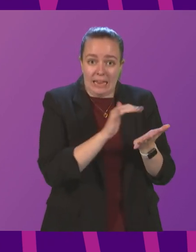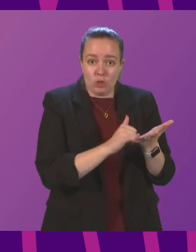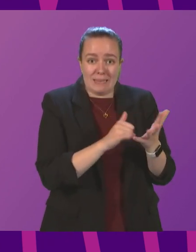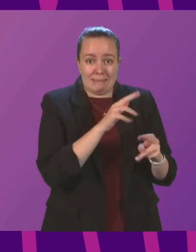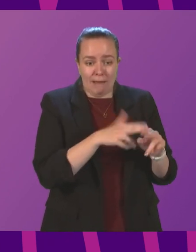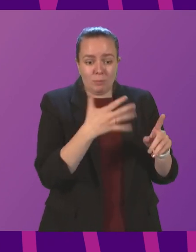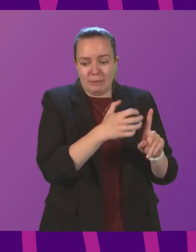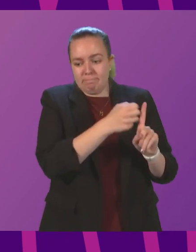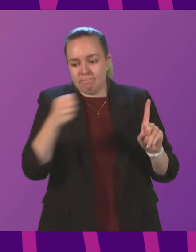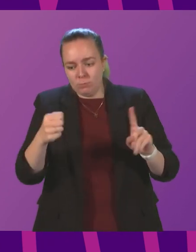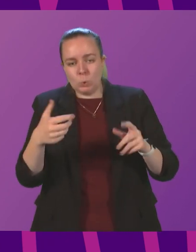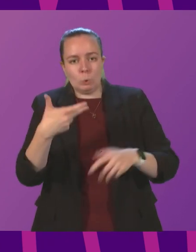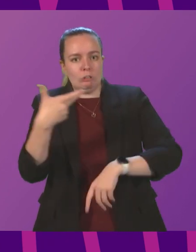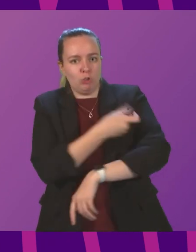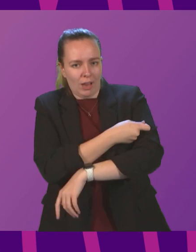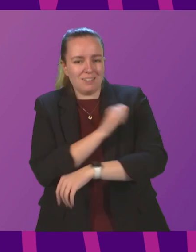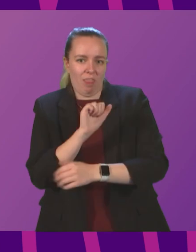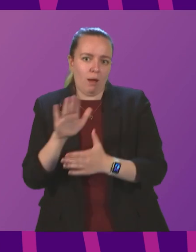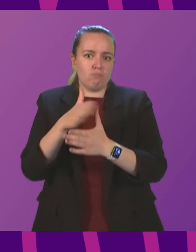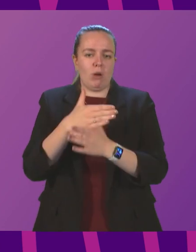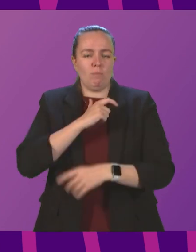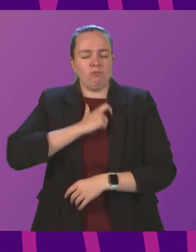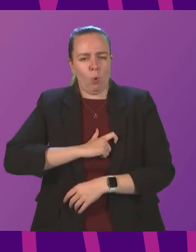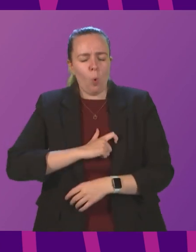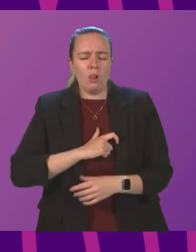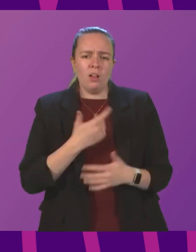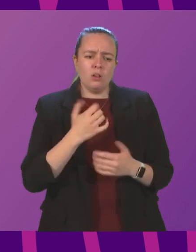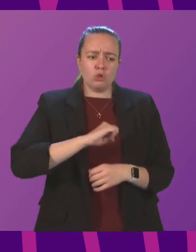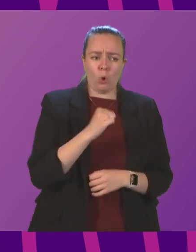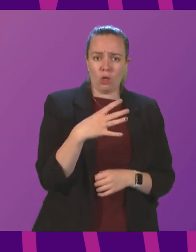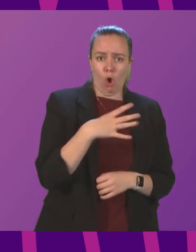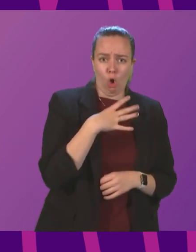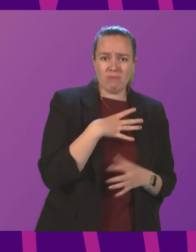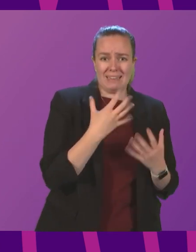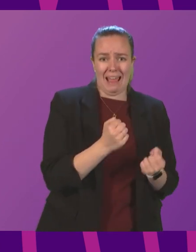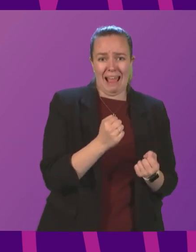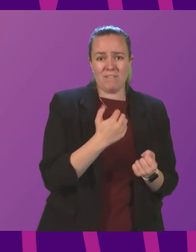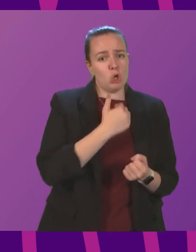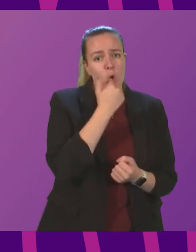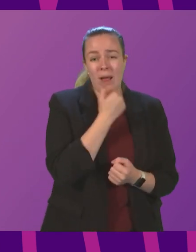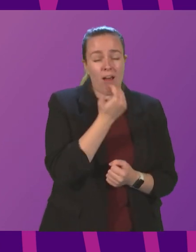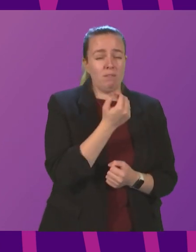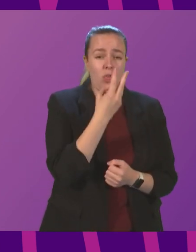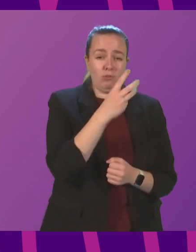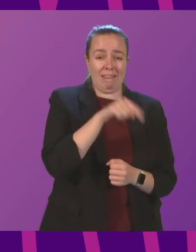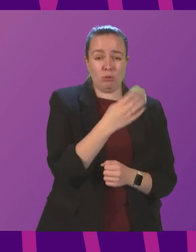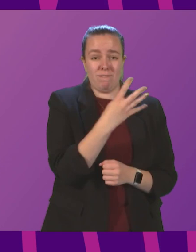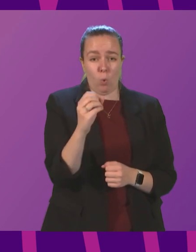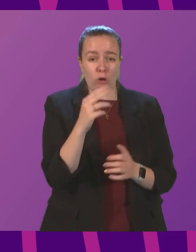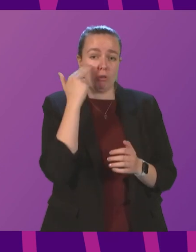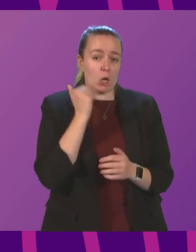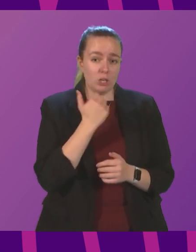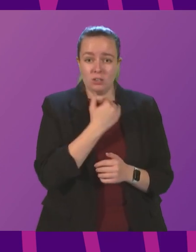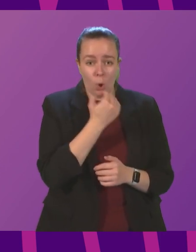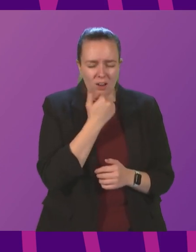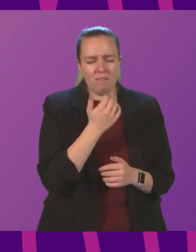vaccinations and booster jags as their primary role? And given that Scotland already has a shortage of 3,400 nurses, can he also advise what